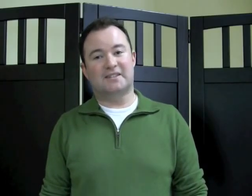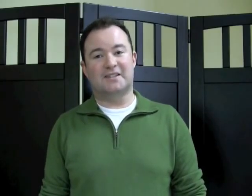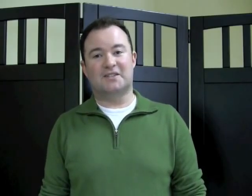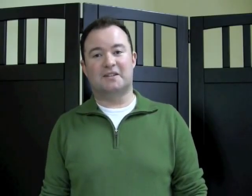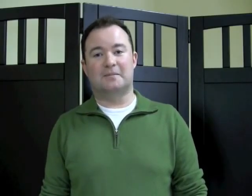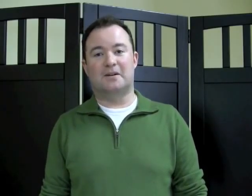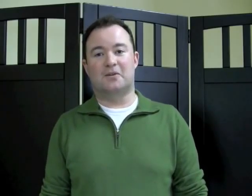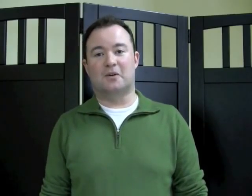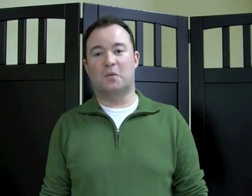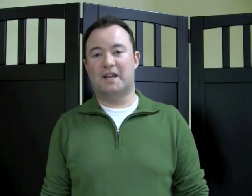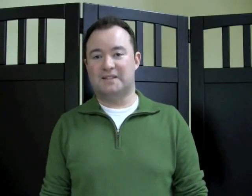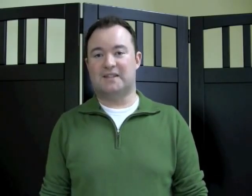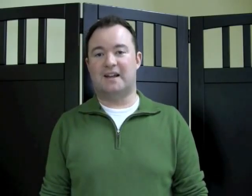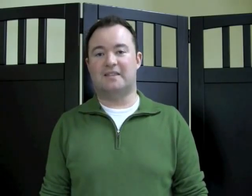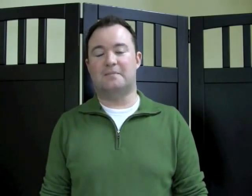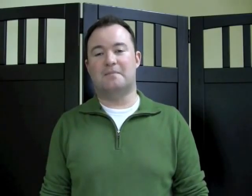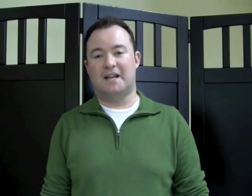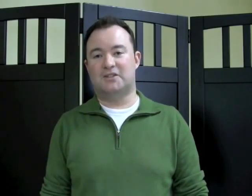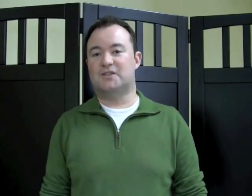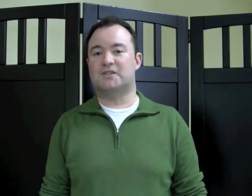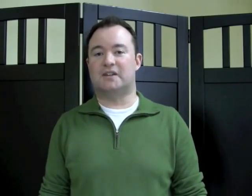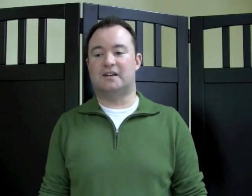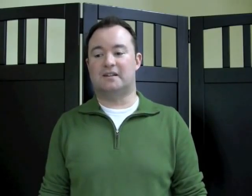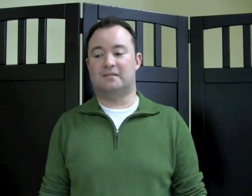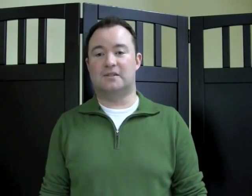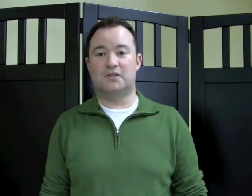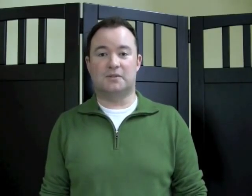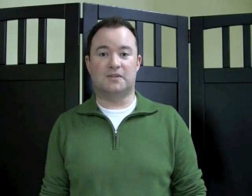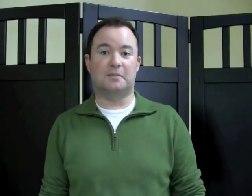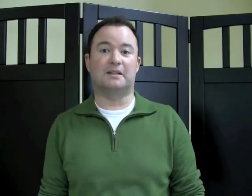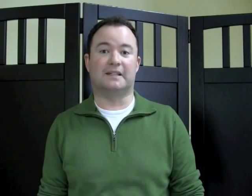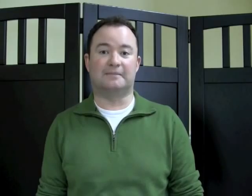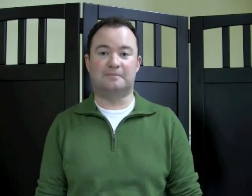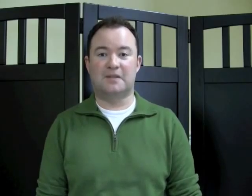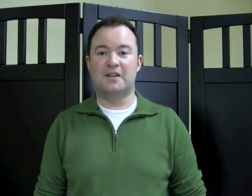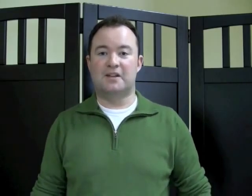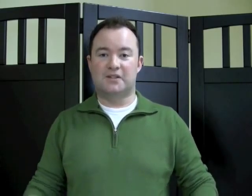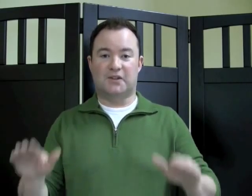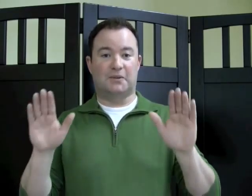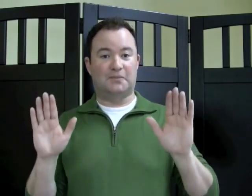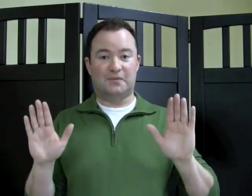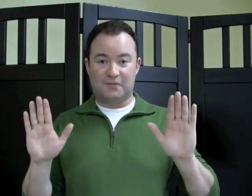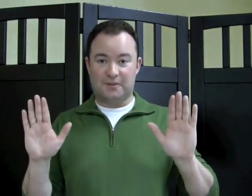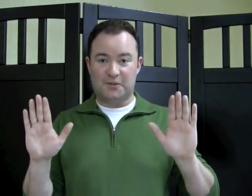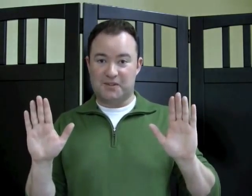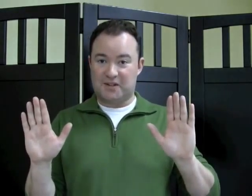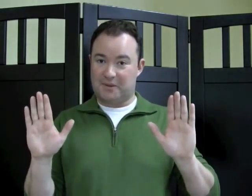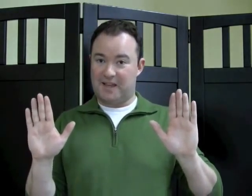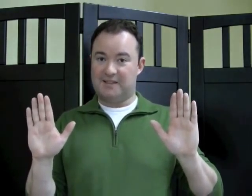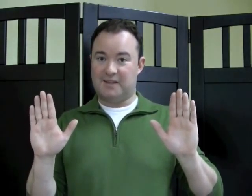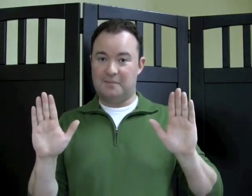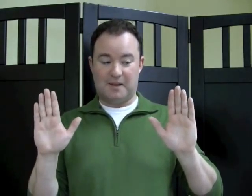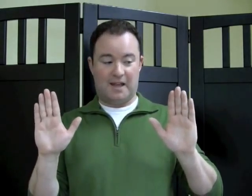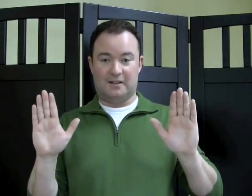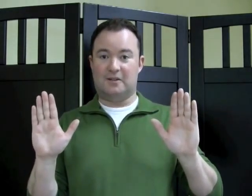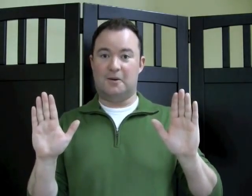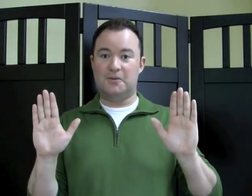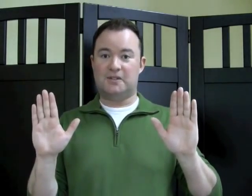system or a way to sign that matches the student's ability. So, first we start with hands up and closed